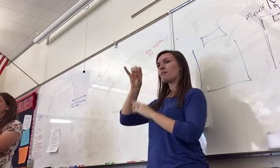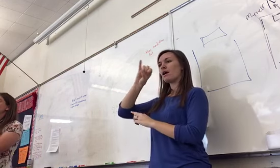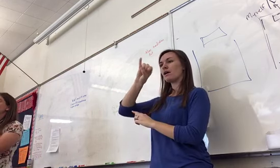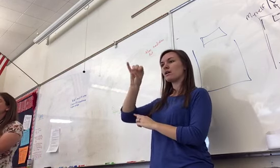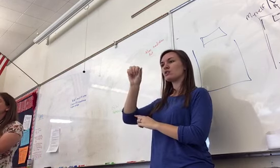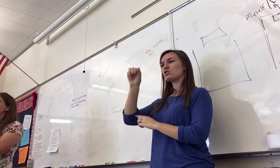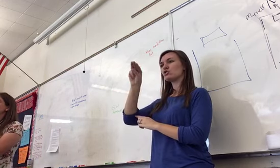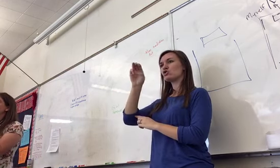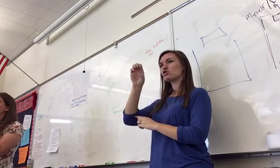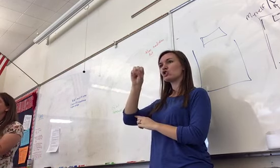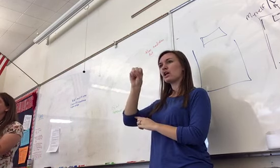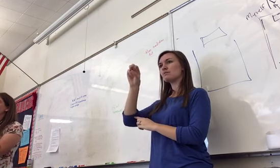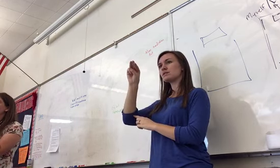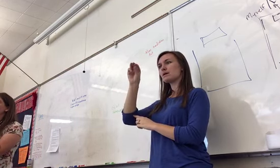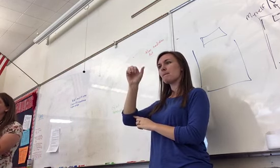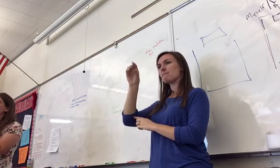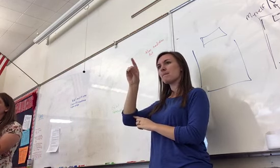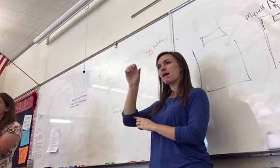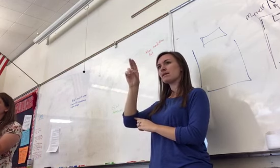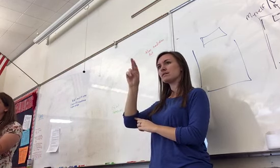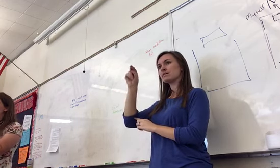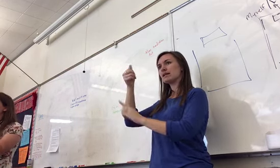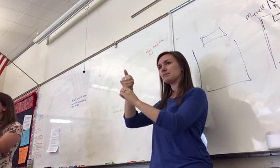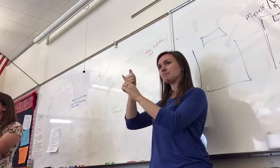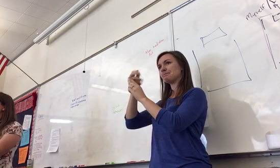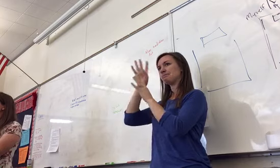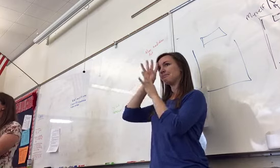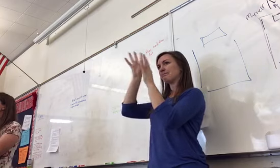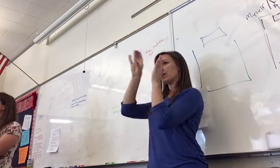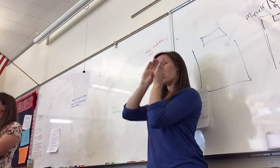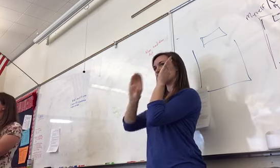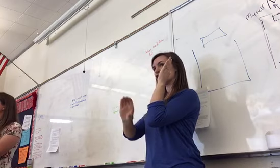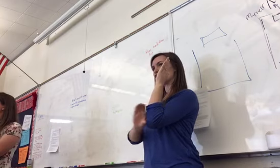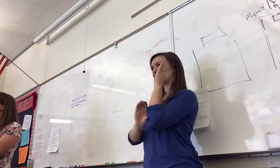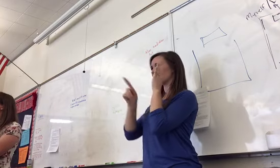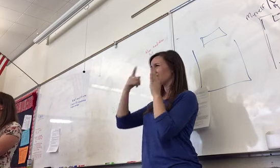James Madison is going to be the one that is going to write this constitution. Hey, do you want to shut the door while you're up?